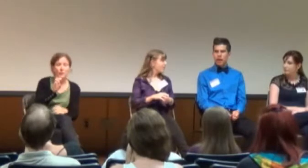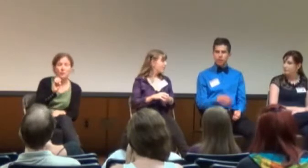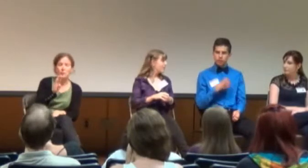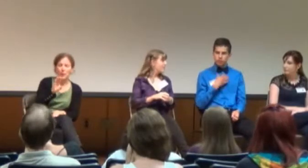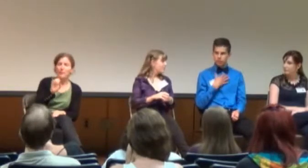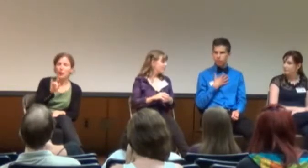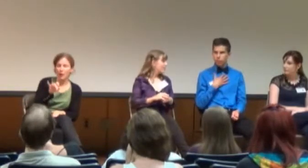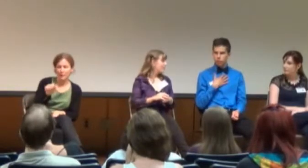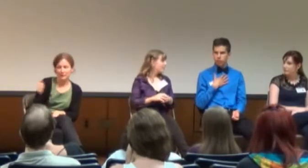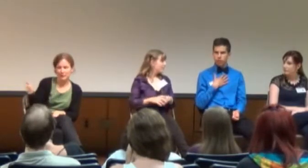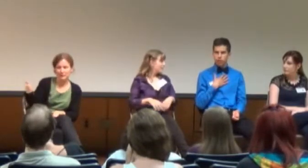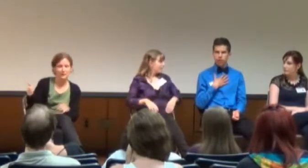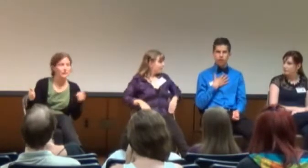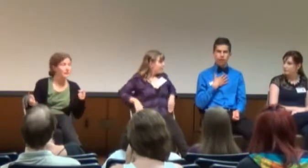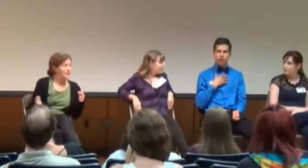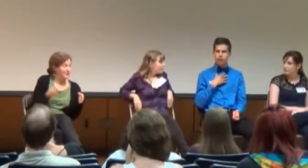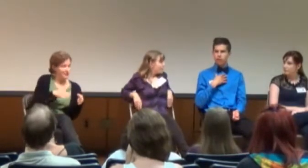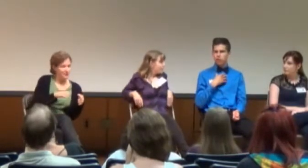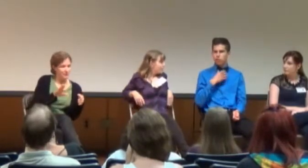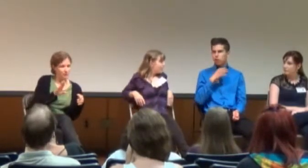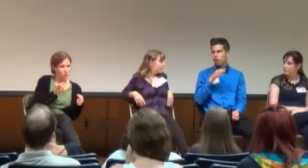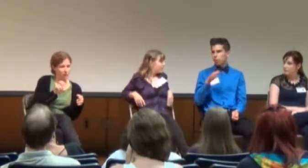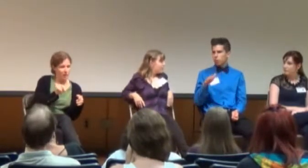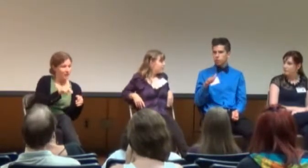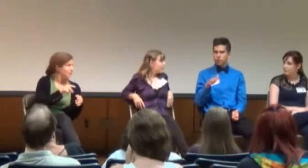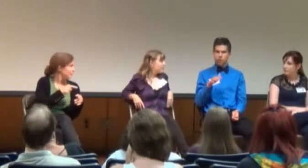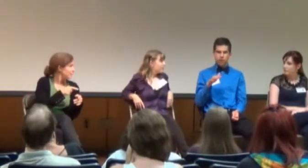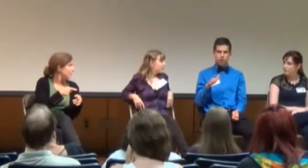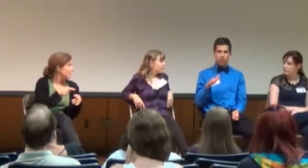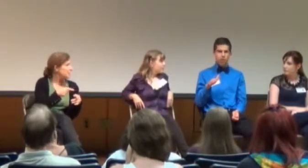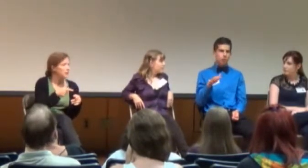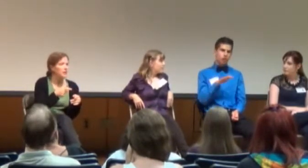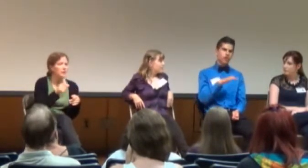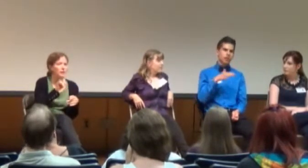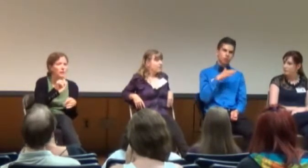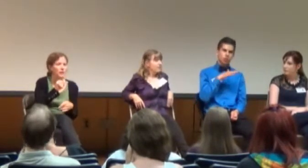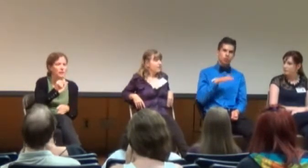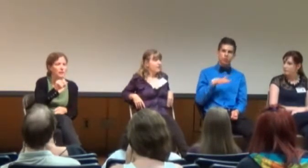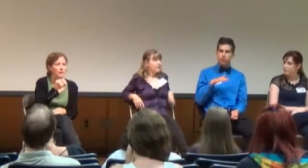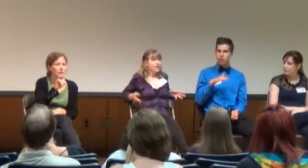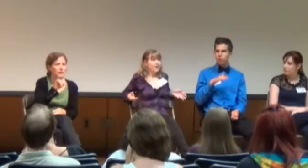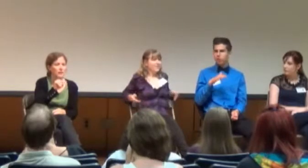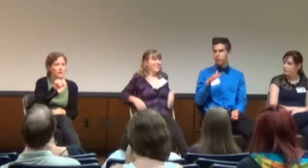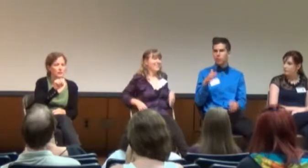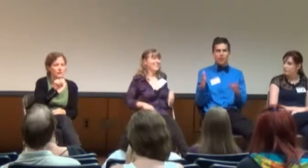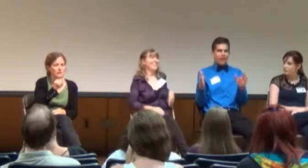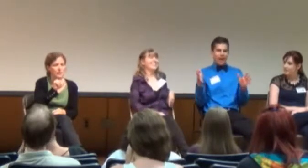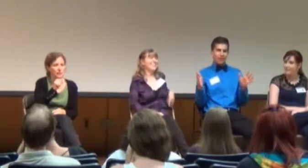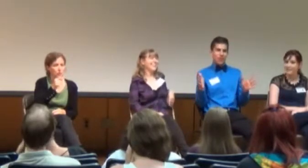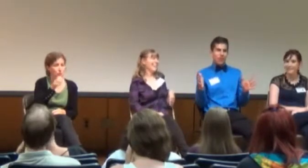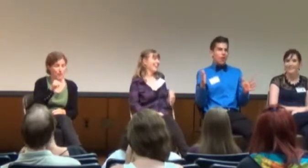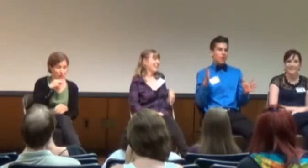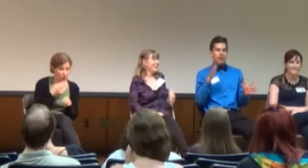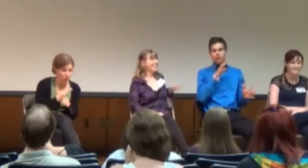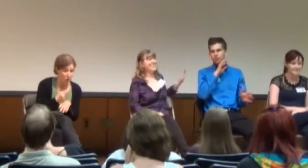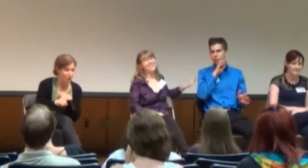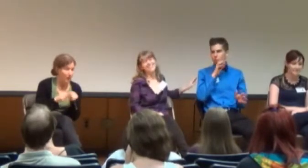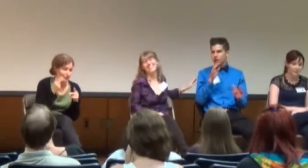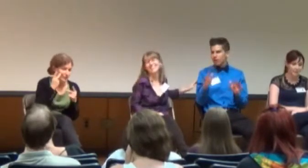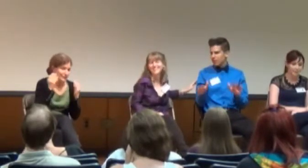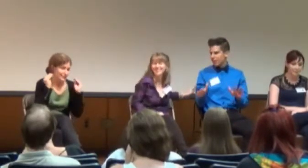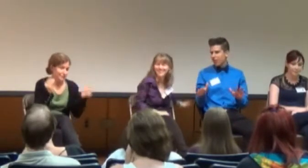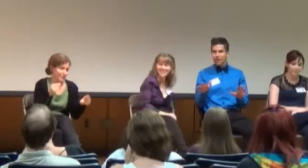that I haven't seen personally is postings to Instagram. Granted, I don't use Instagram, so I don't know. But,